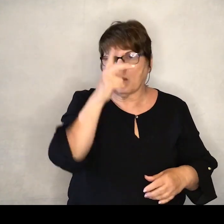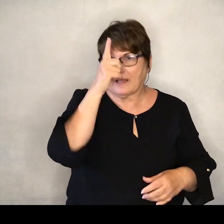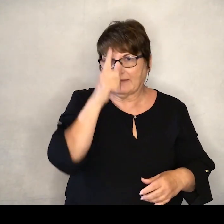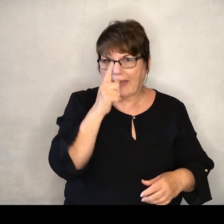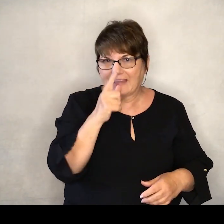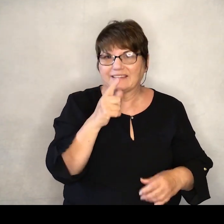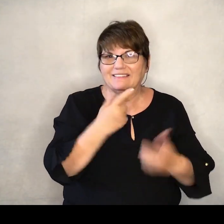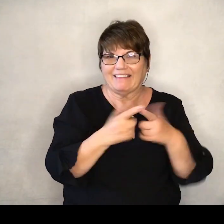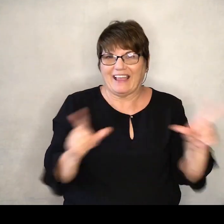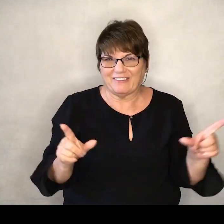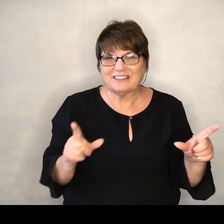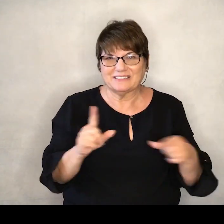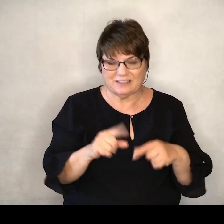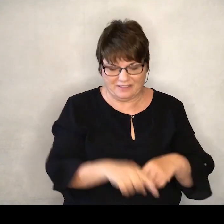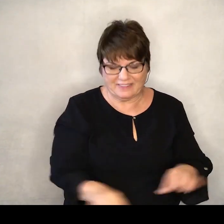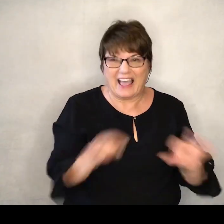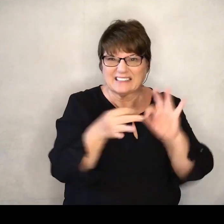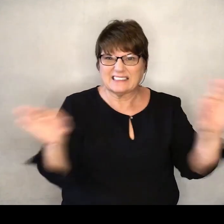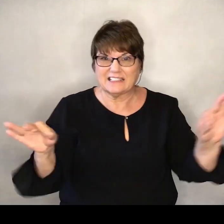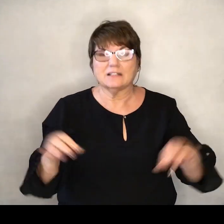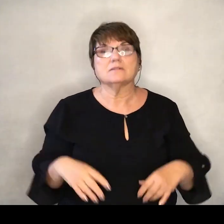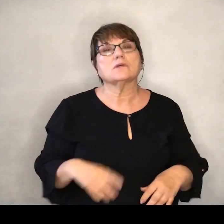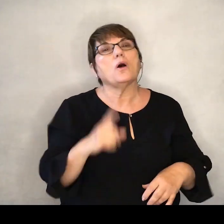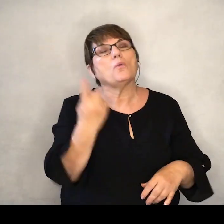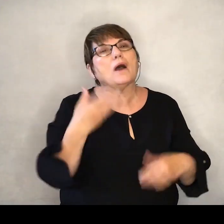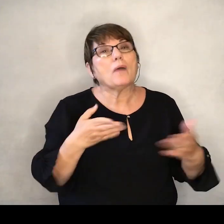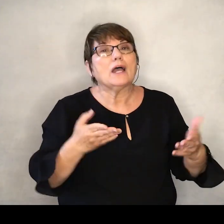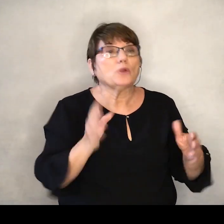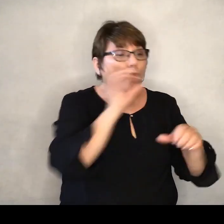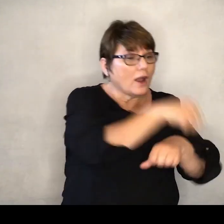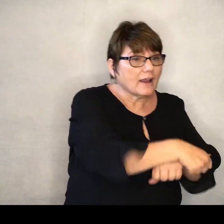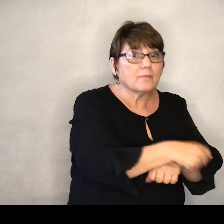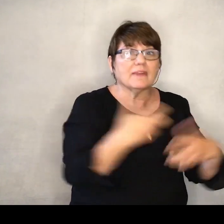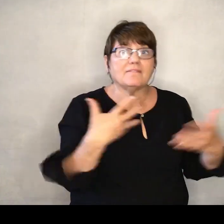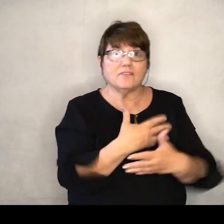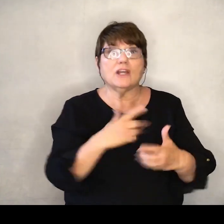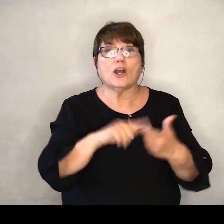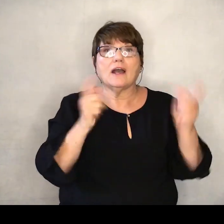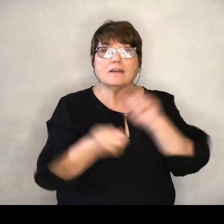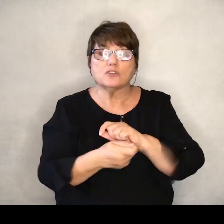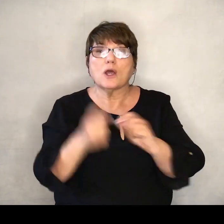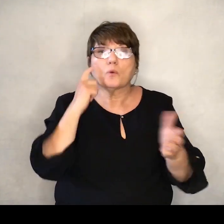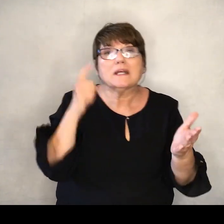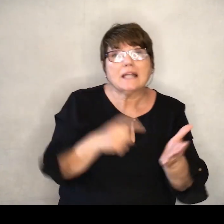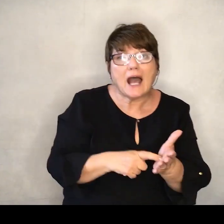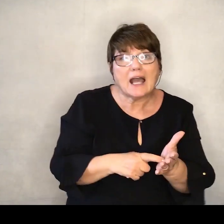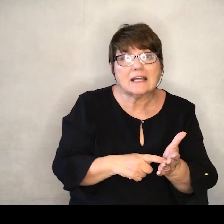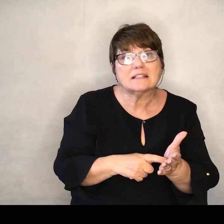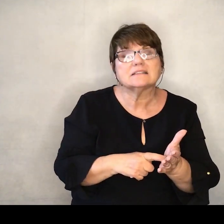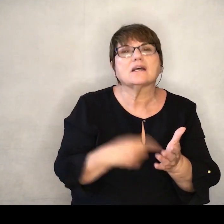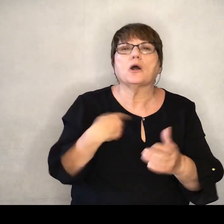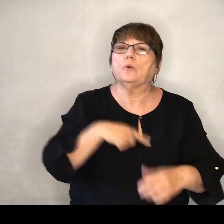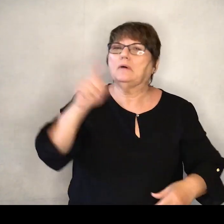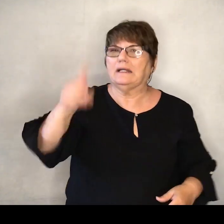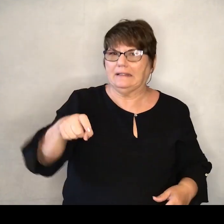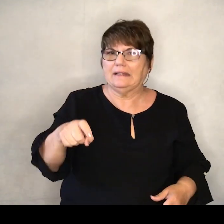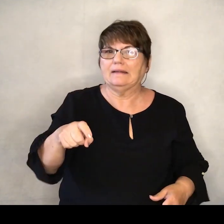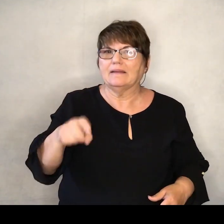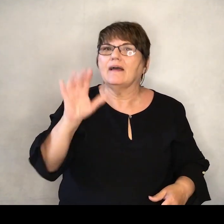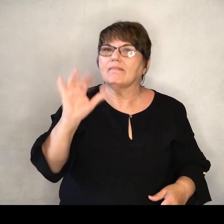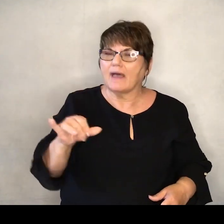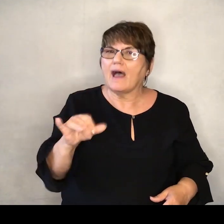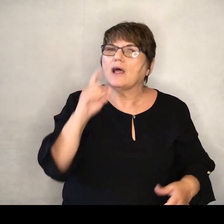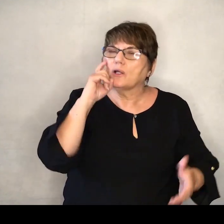One way we overcome the fear of change is to recognize that it is needed. It's to